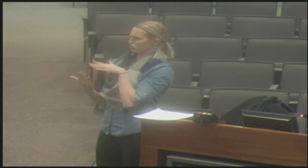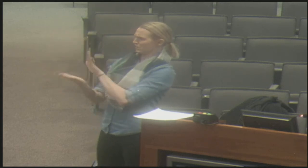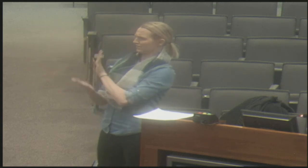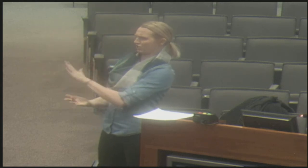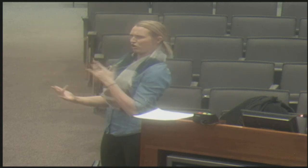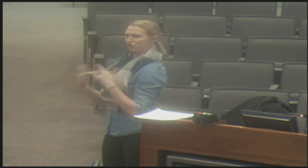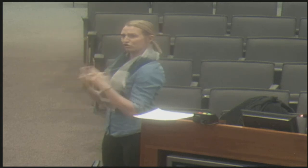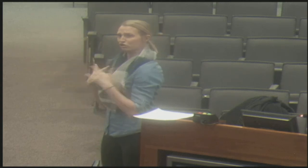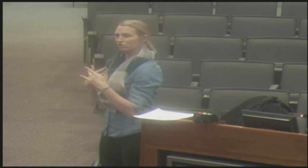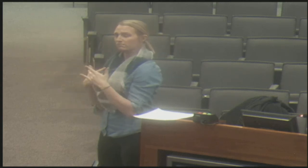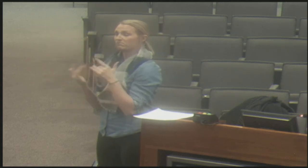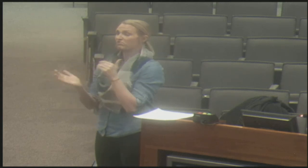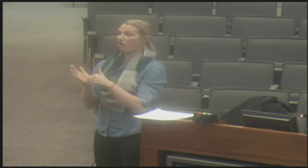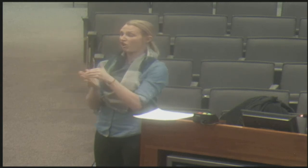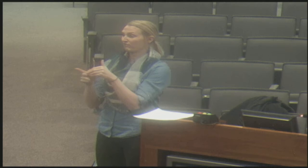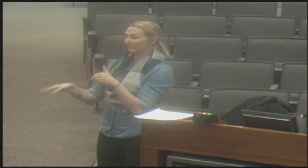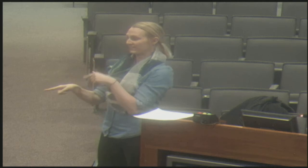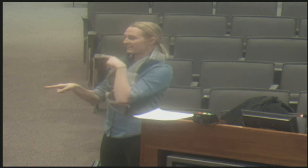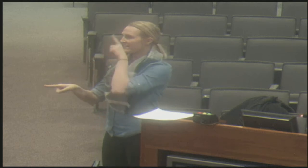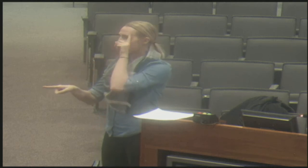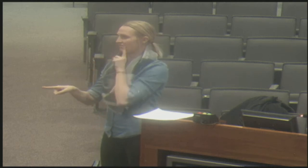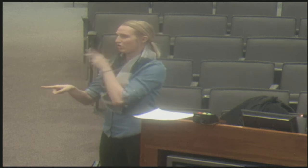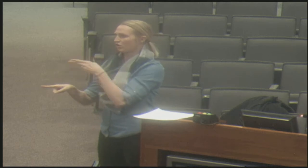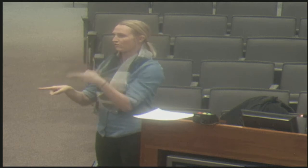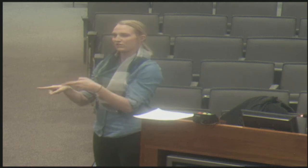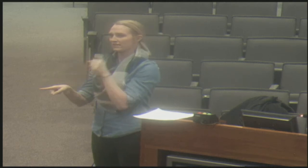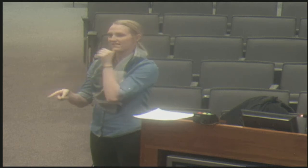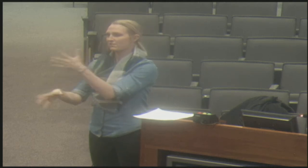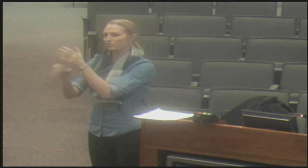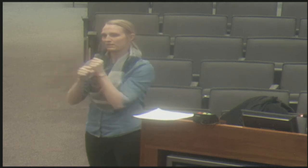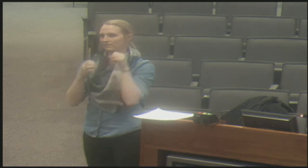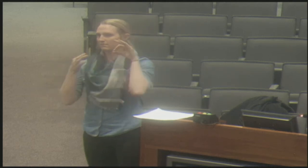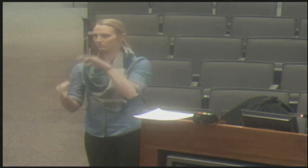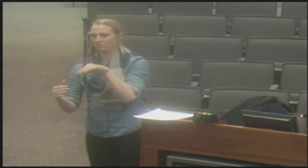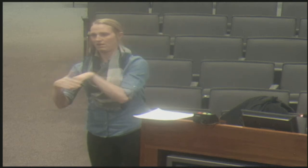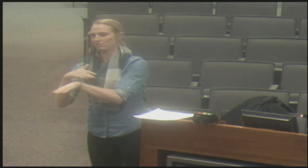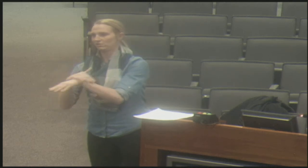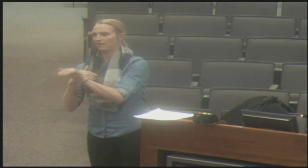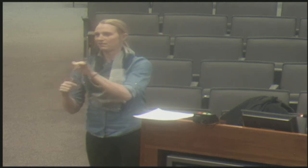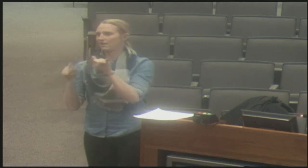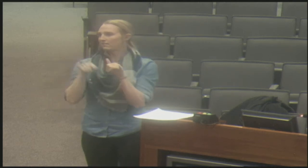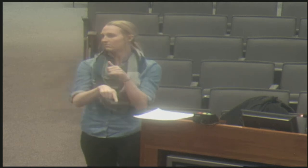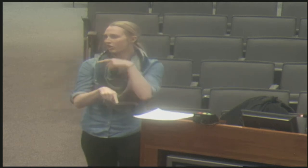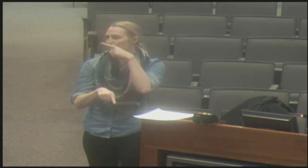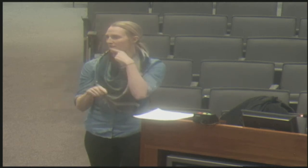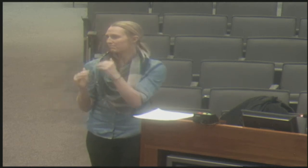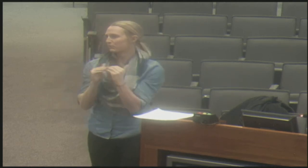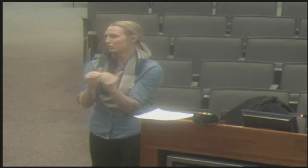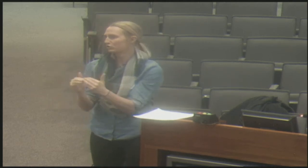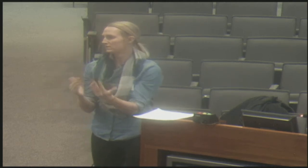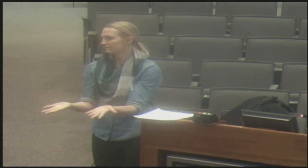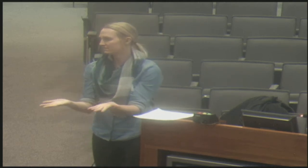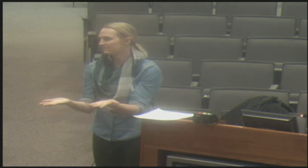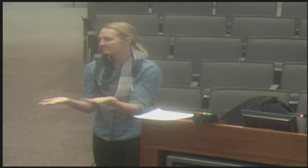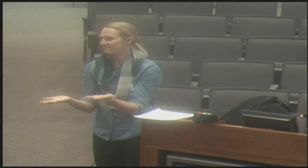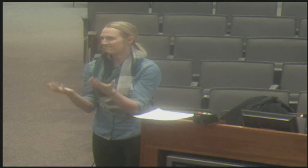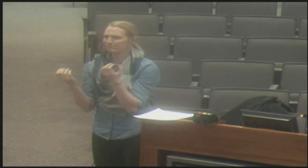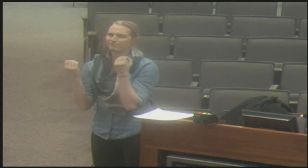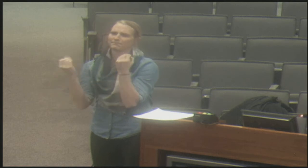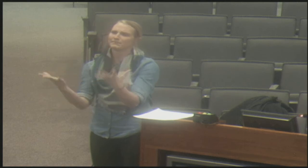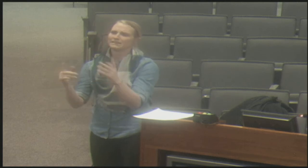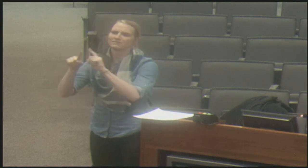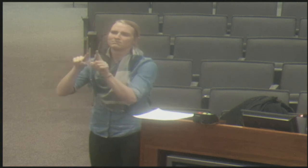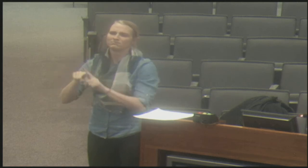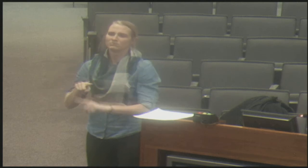individuals? They're looking for services to address their needs. Oftentimes deaf or hard of hearing people do not receive services